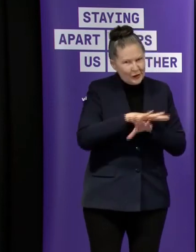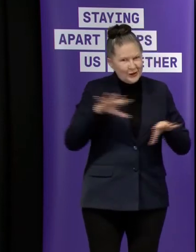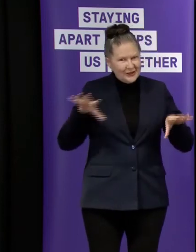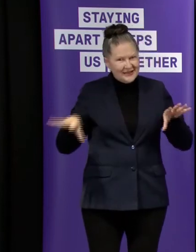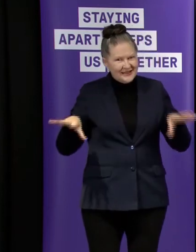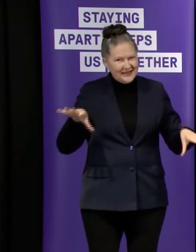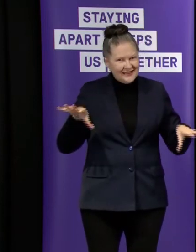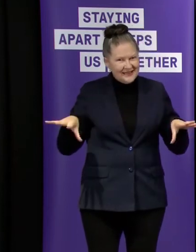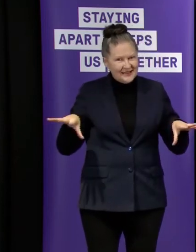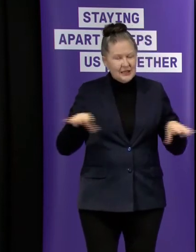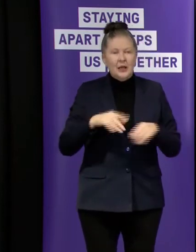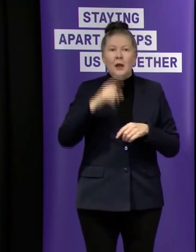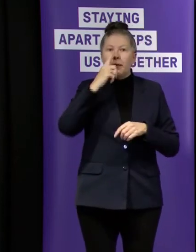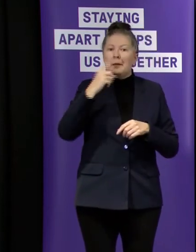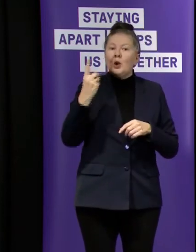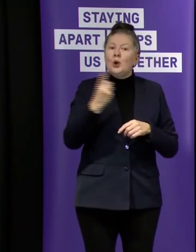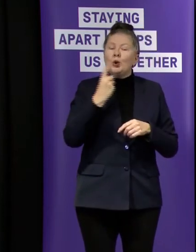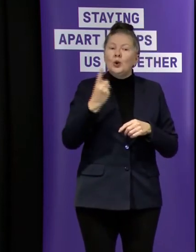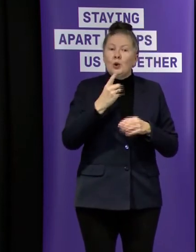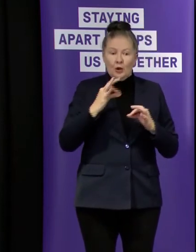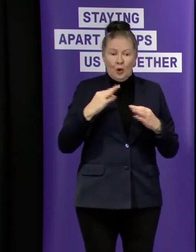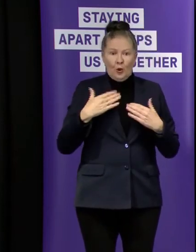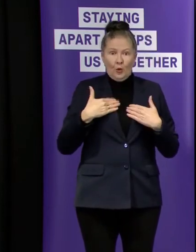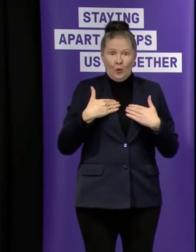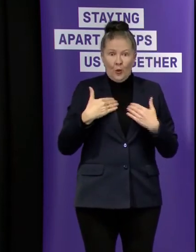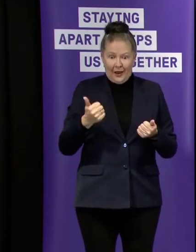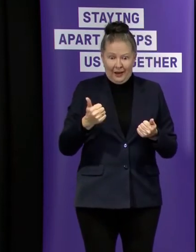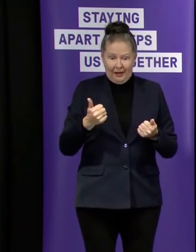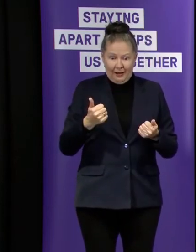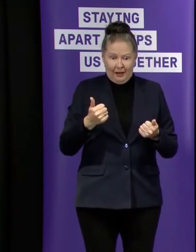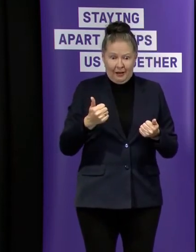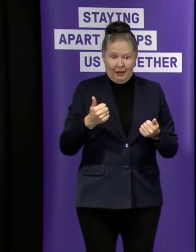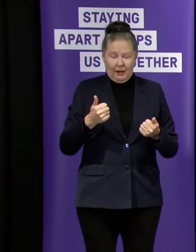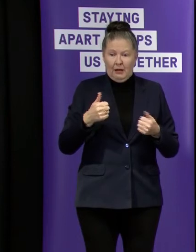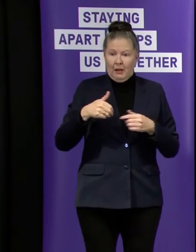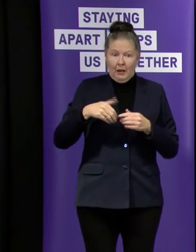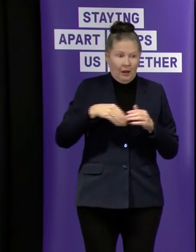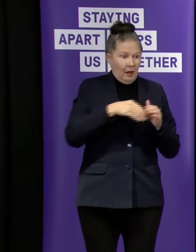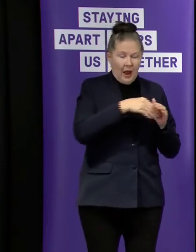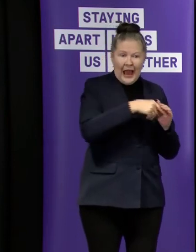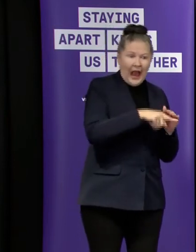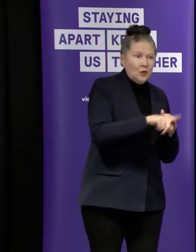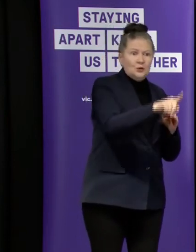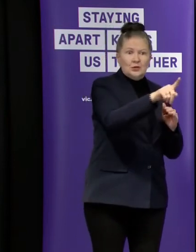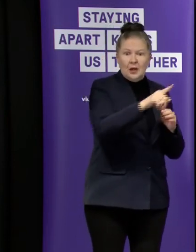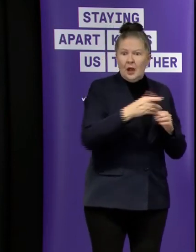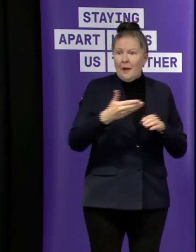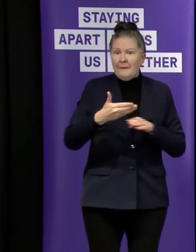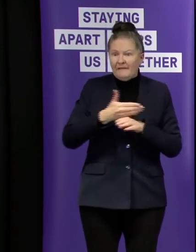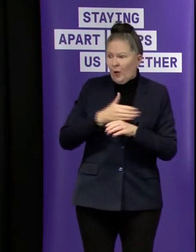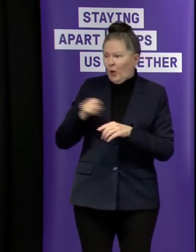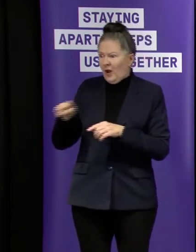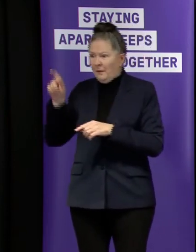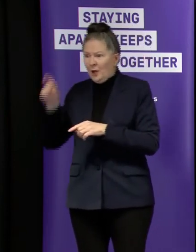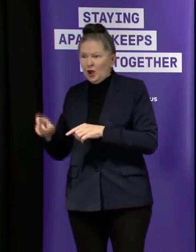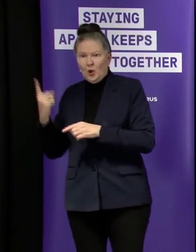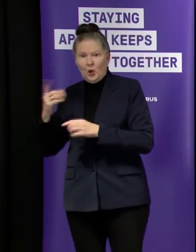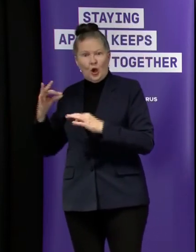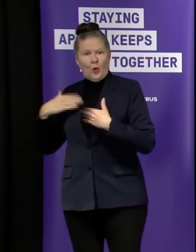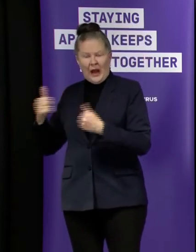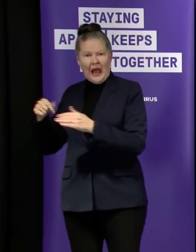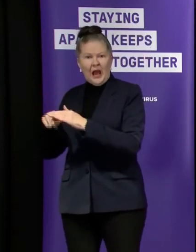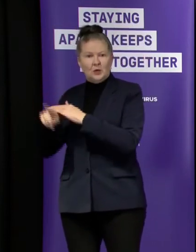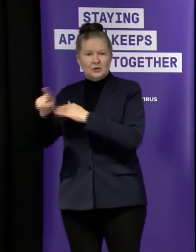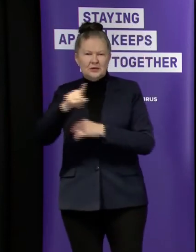um people that become unwell actually are released before people who aren't unwell but that's just the property of um of the disease but what's